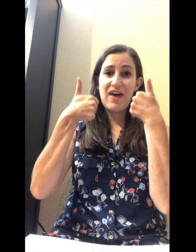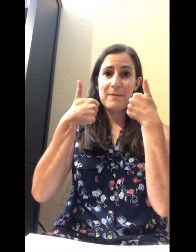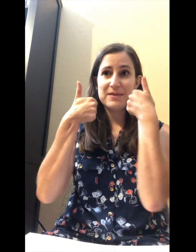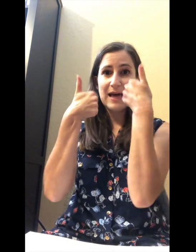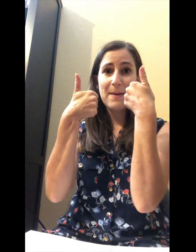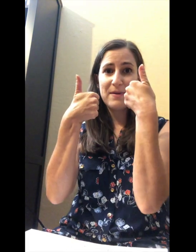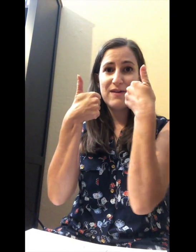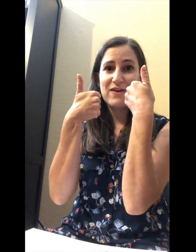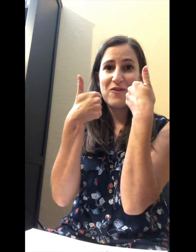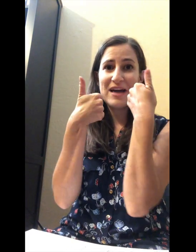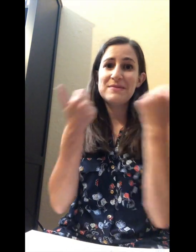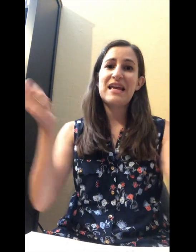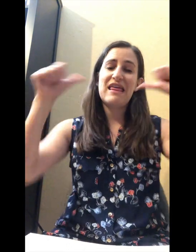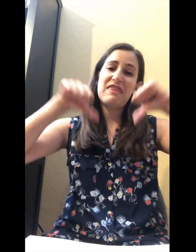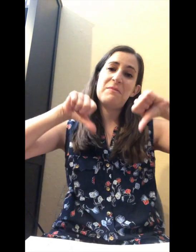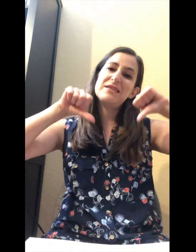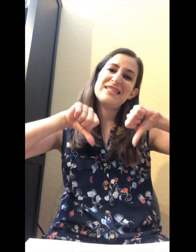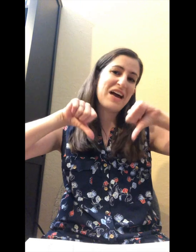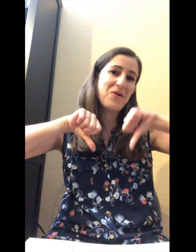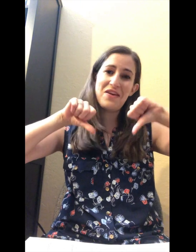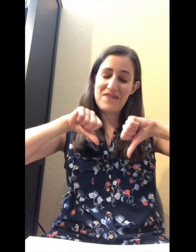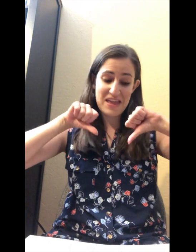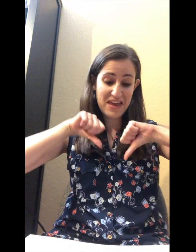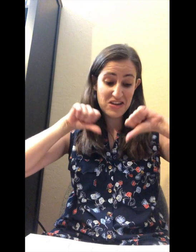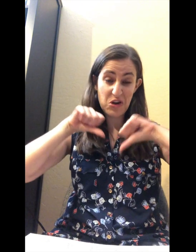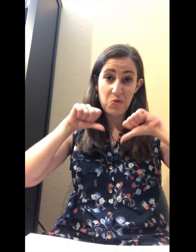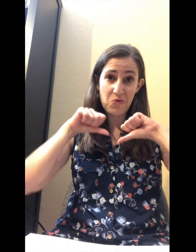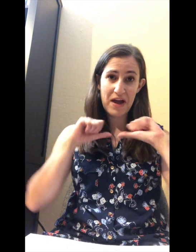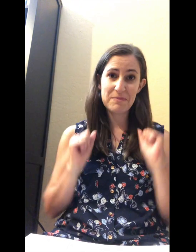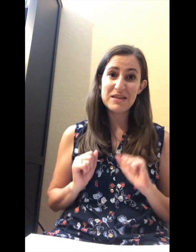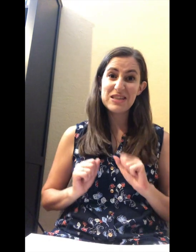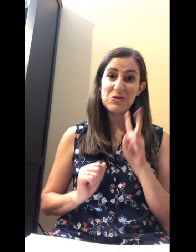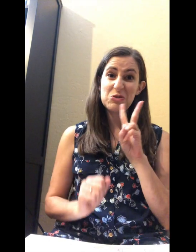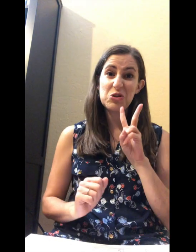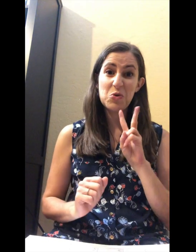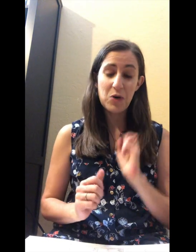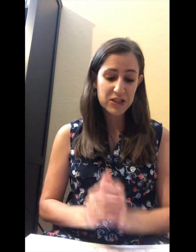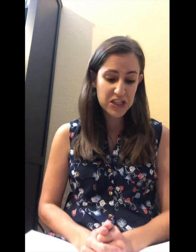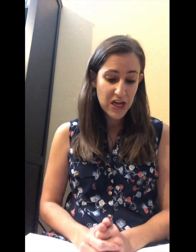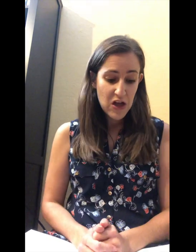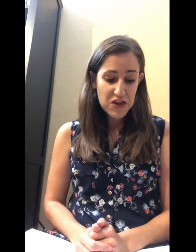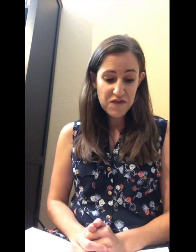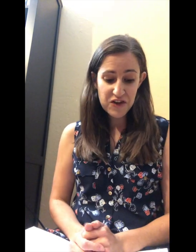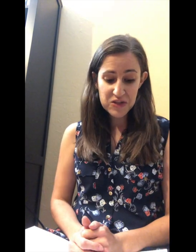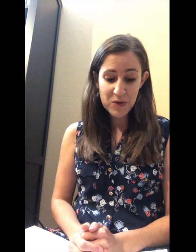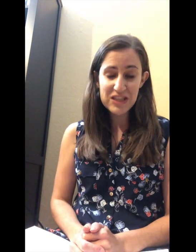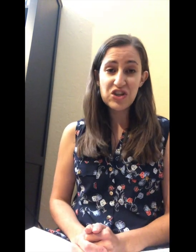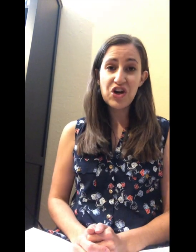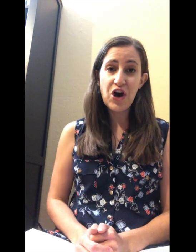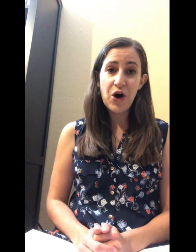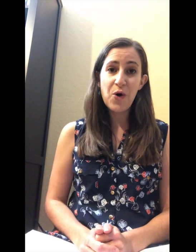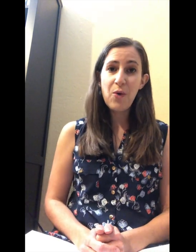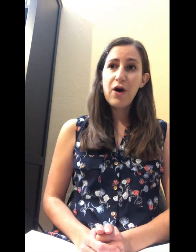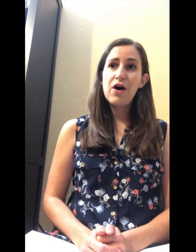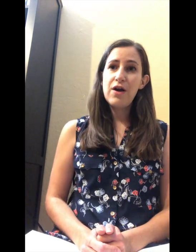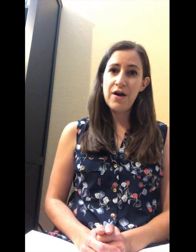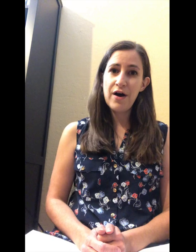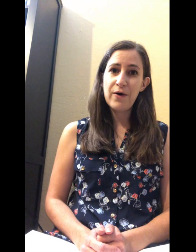thumbs up if it rhymes and a thumbs down if they don't rhyme. I'm going to tell you two words. The first one is go, no.